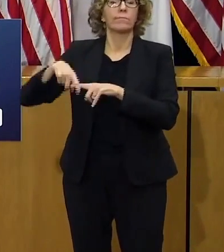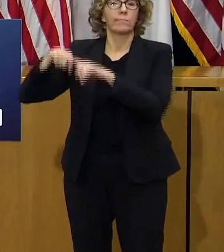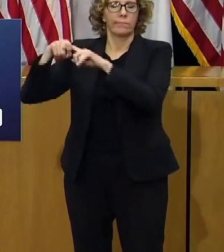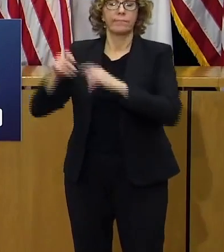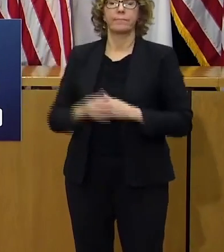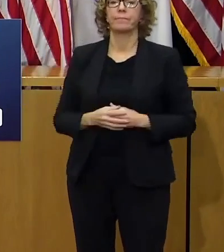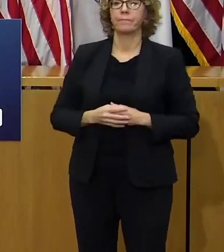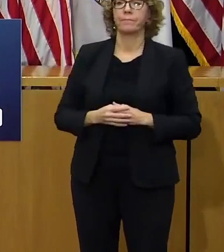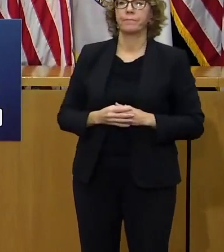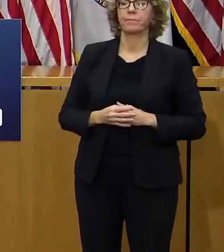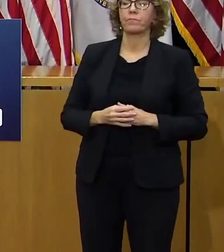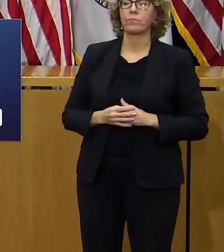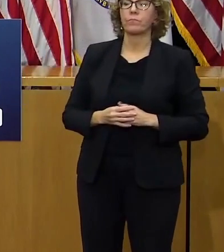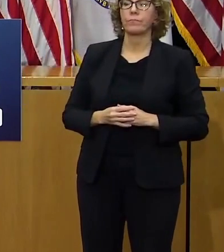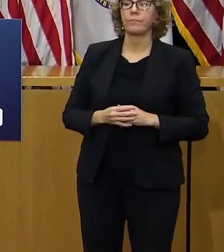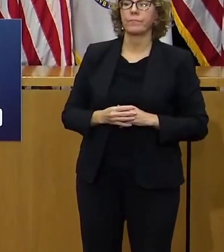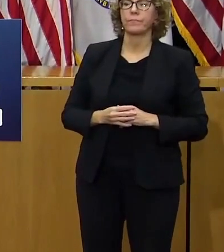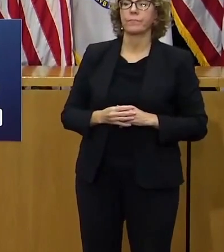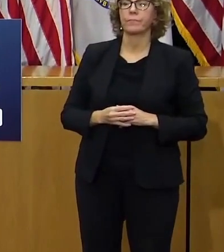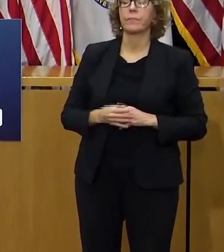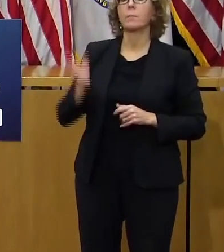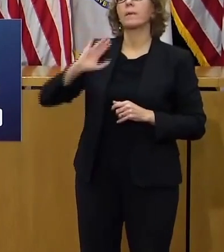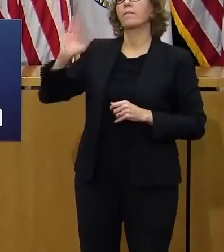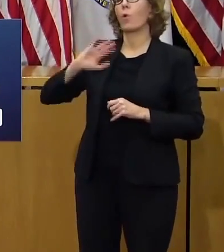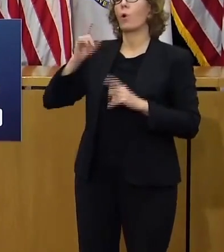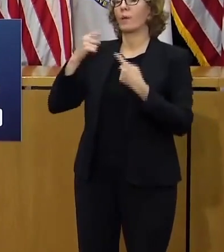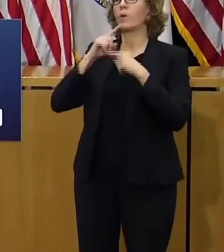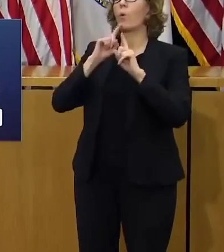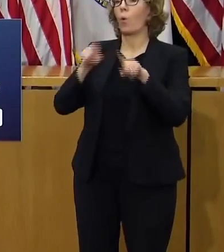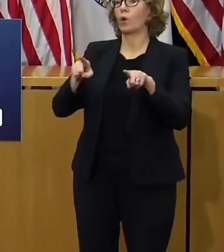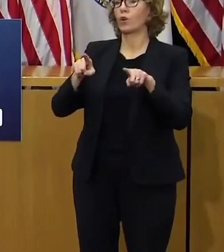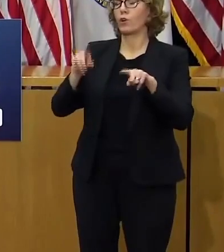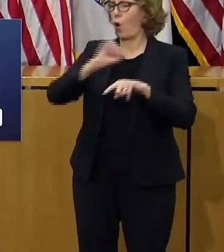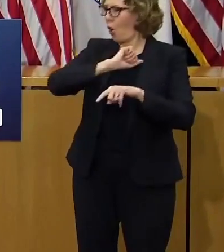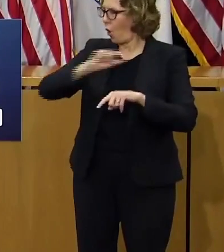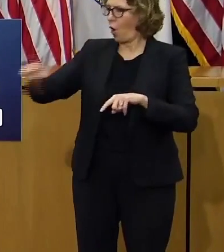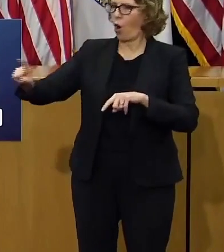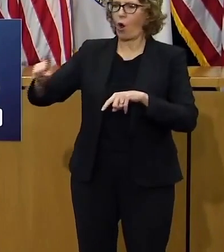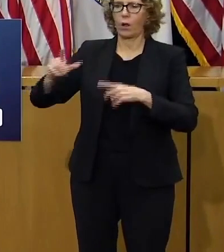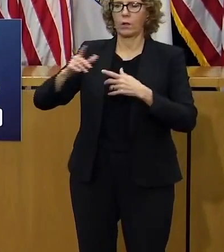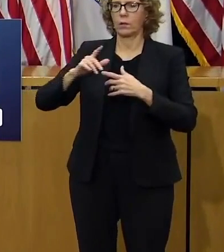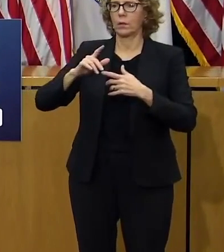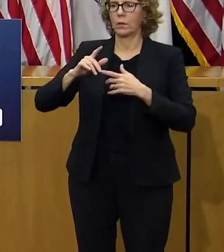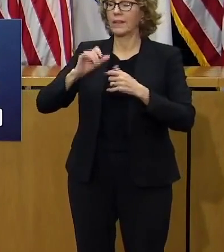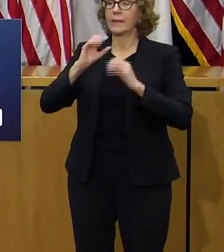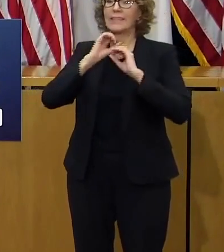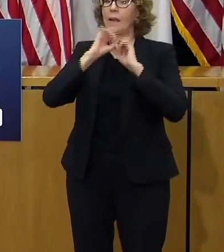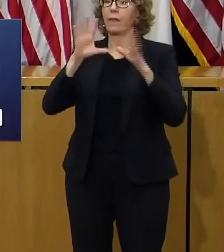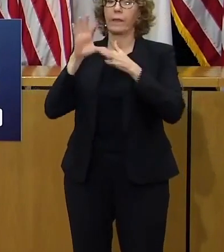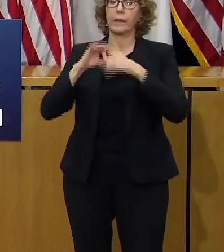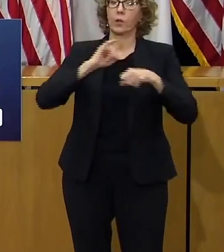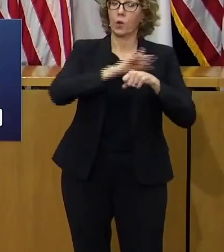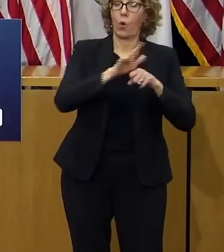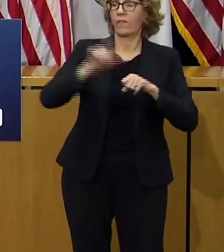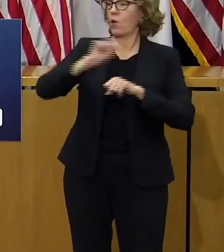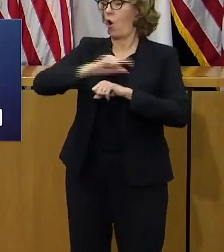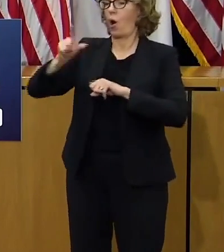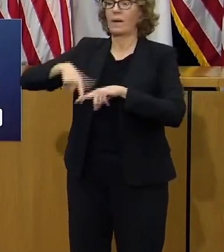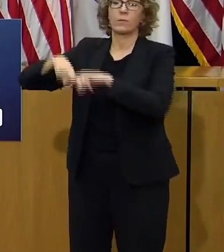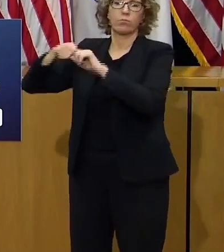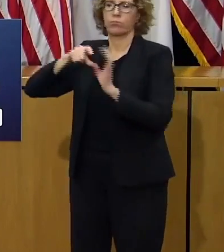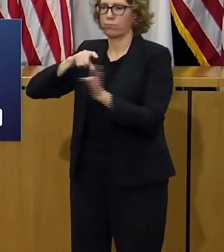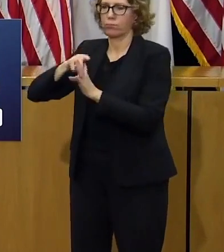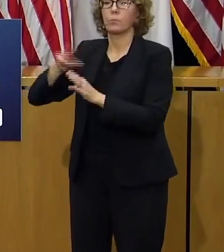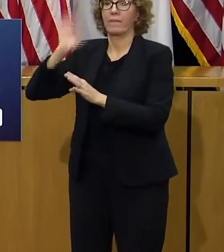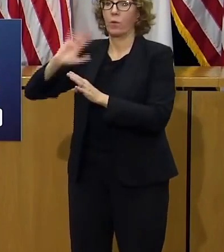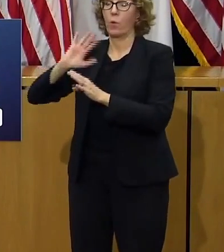implemented in the first surge ambulatory services preventive care such as mammograms colonoscopies children